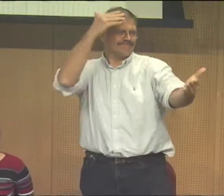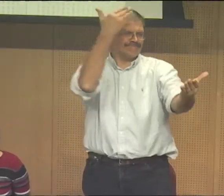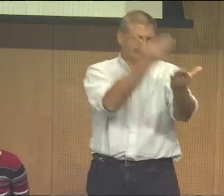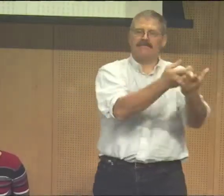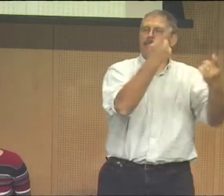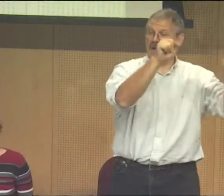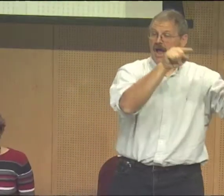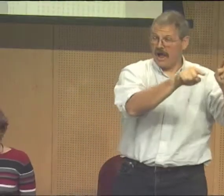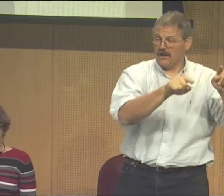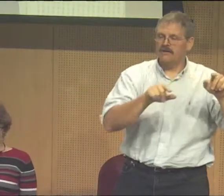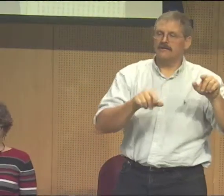work is Destiny.